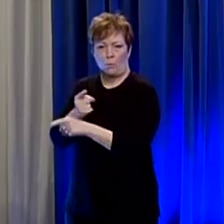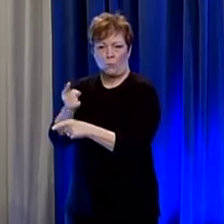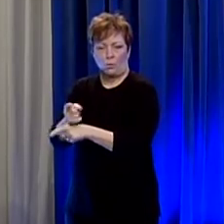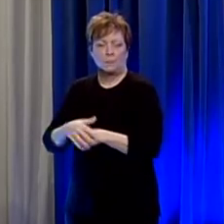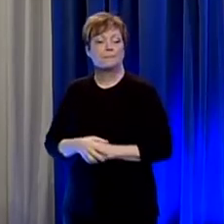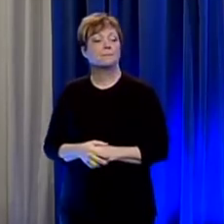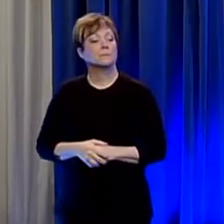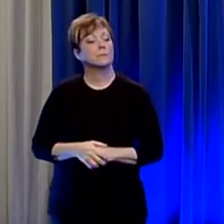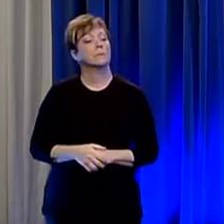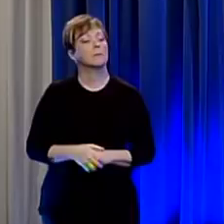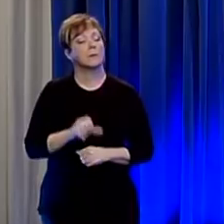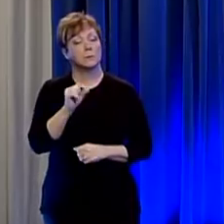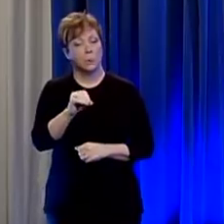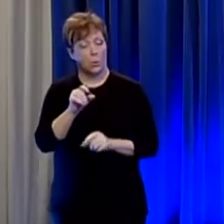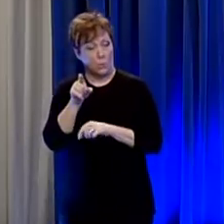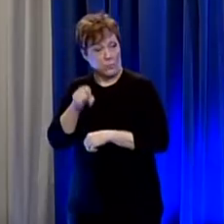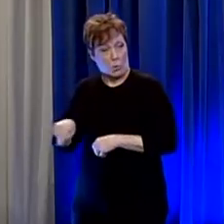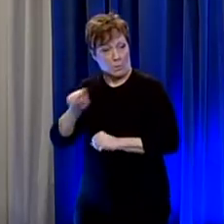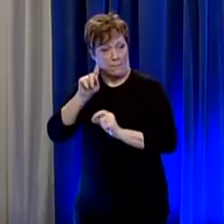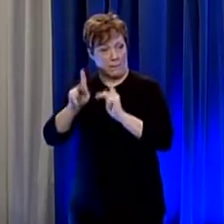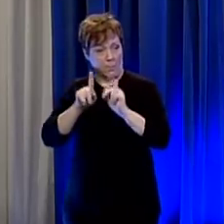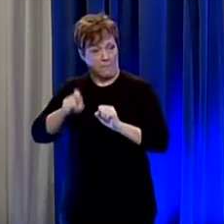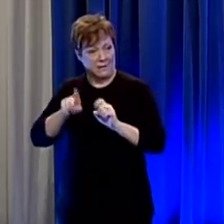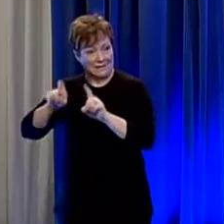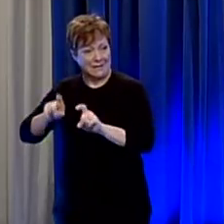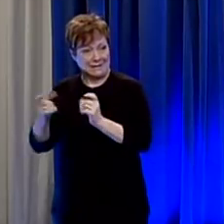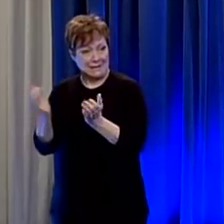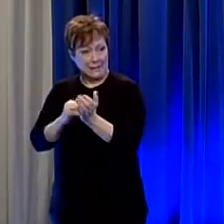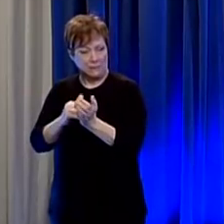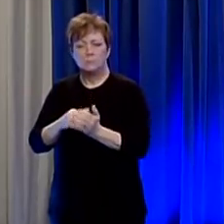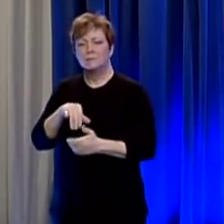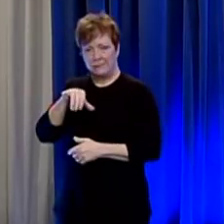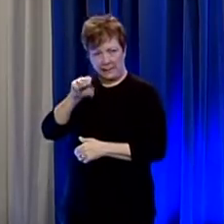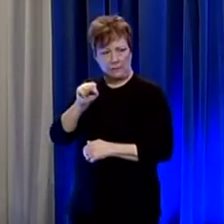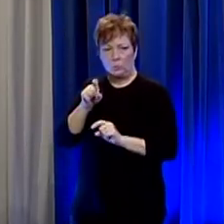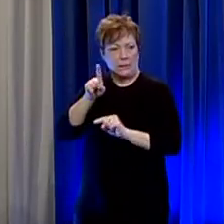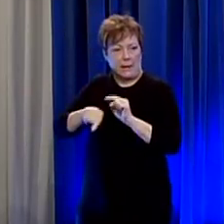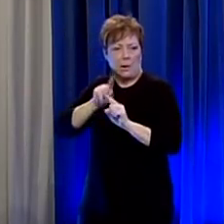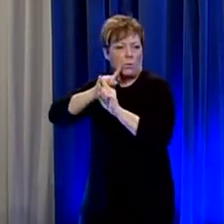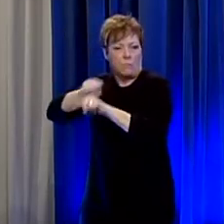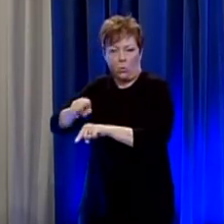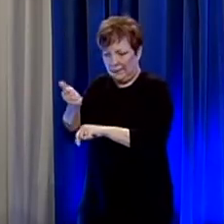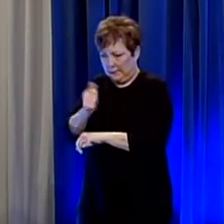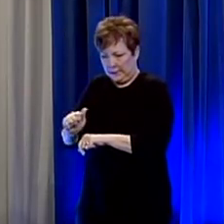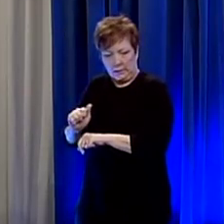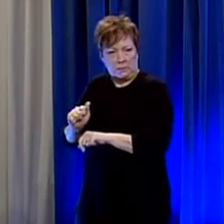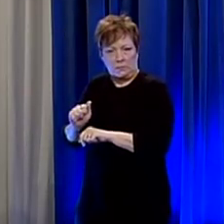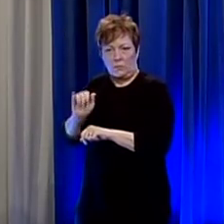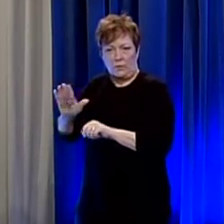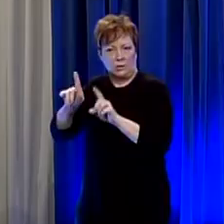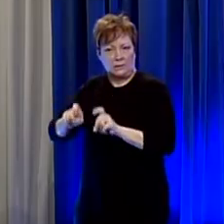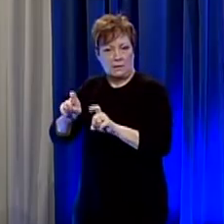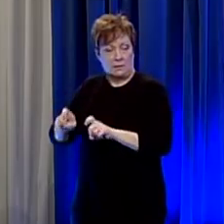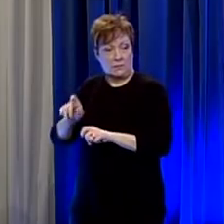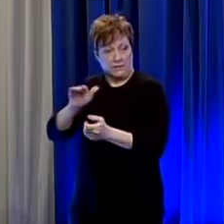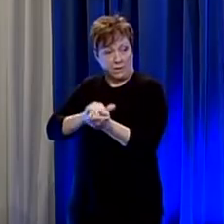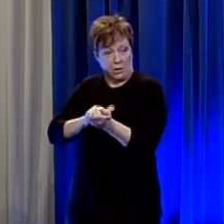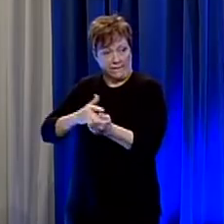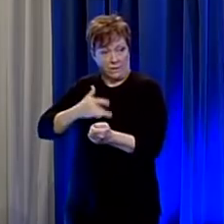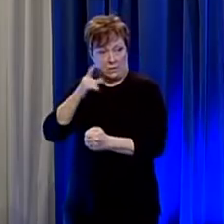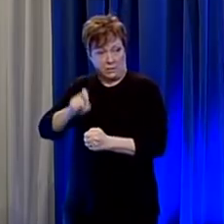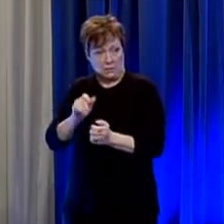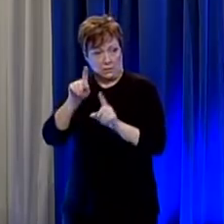would those people need to then be retested yeah we don't have any data to report on those people so if their clinicians feel that they need to be